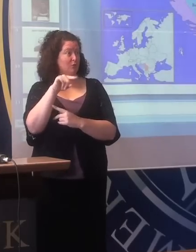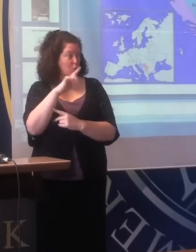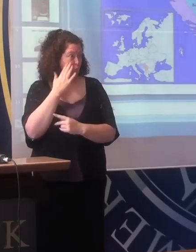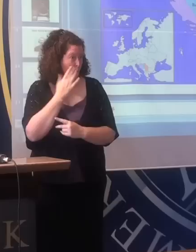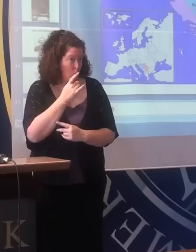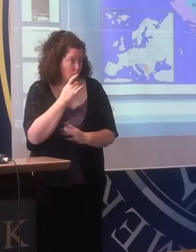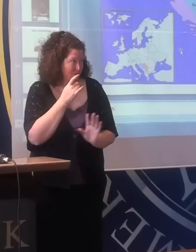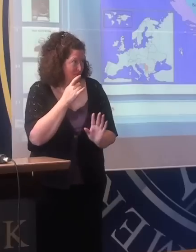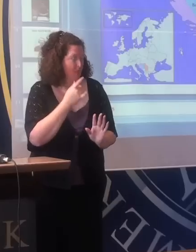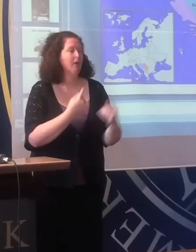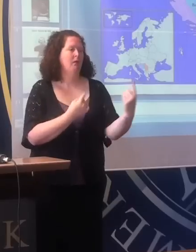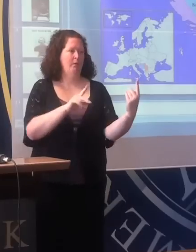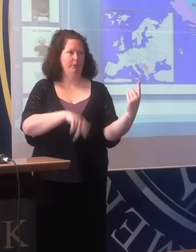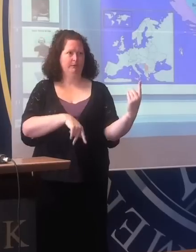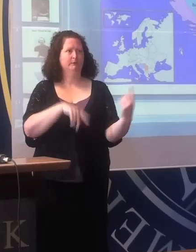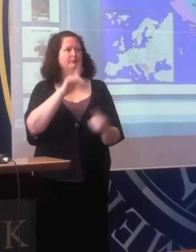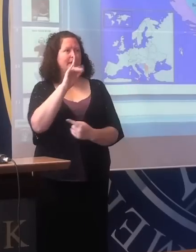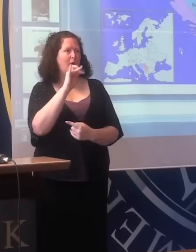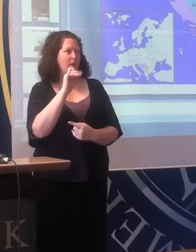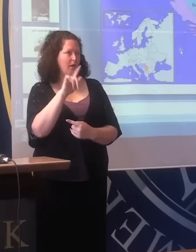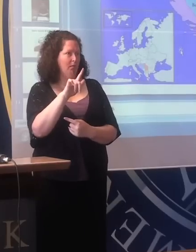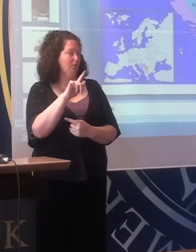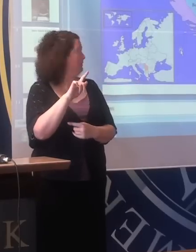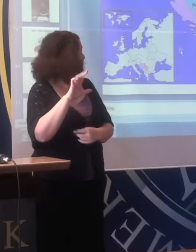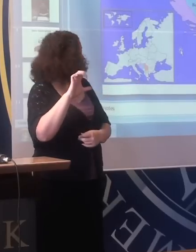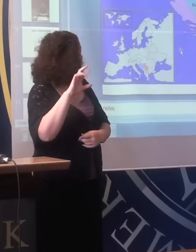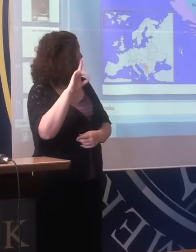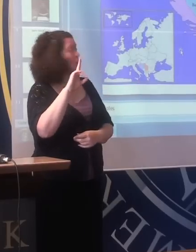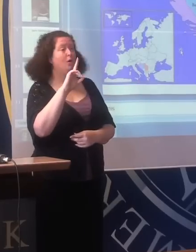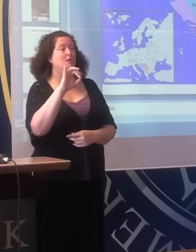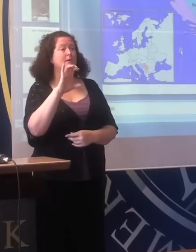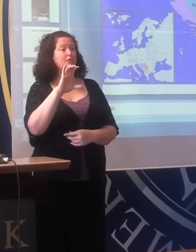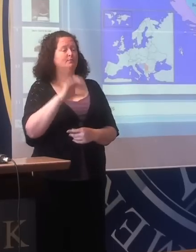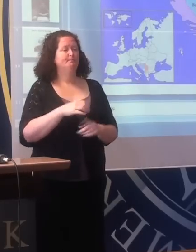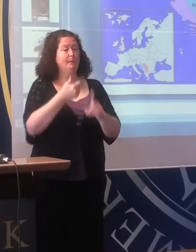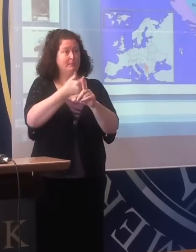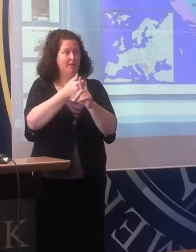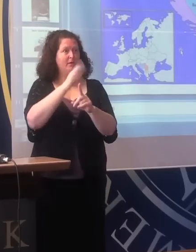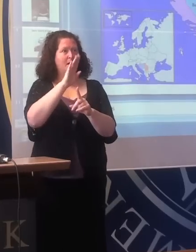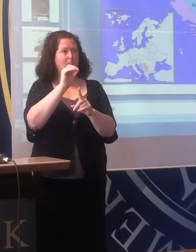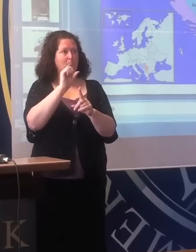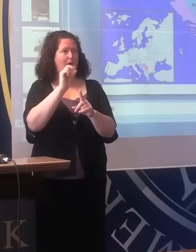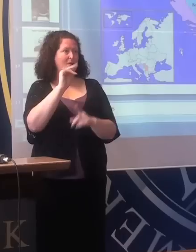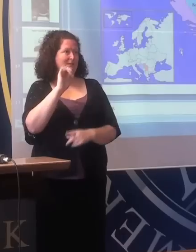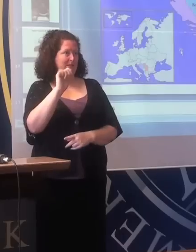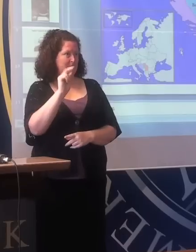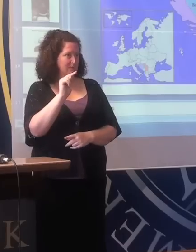One. Dario Kornic was a Bosnian Croat,